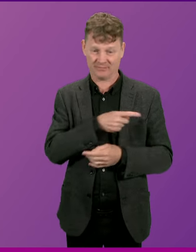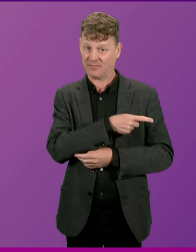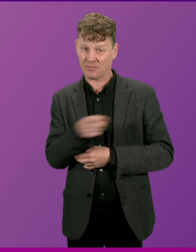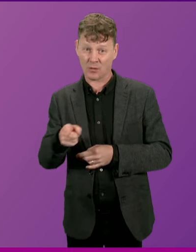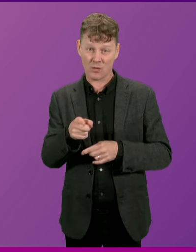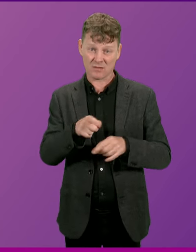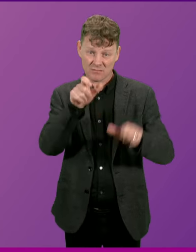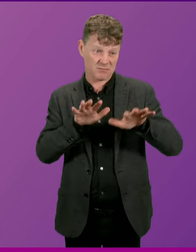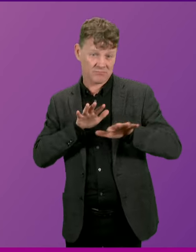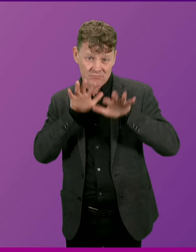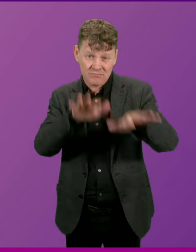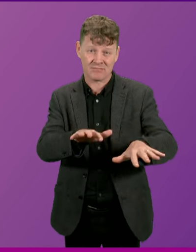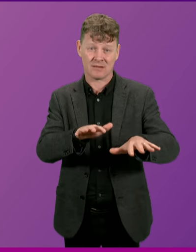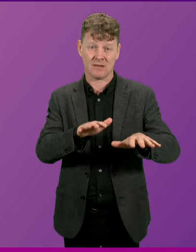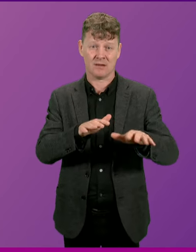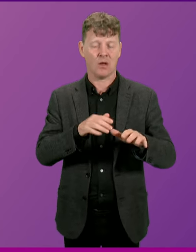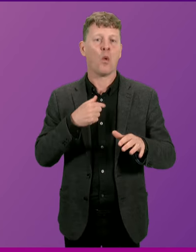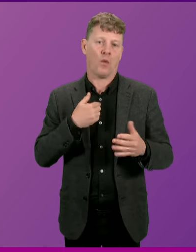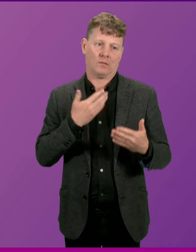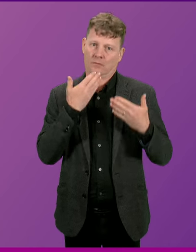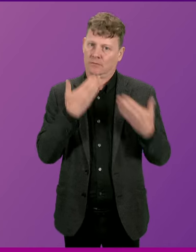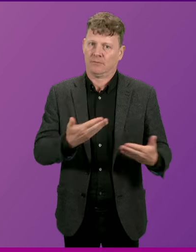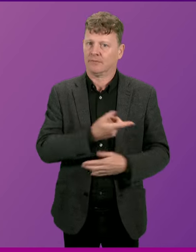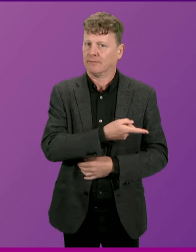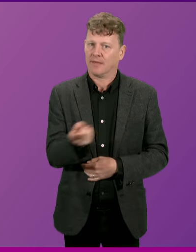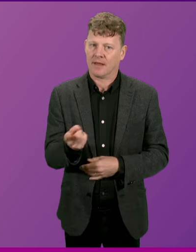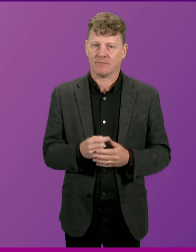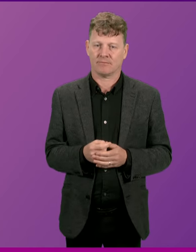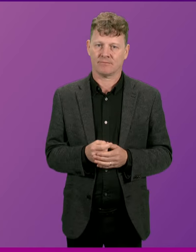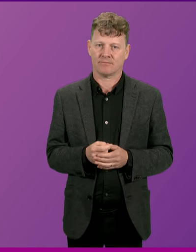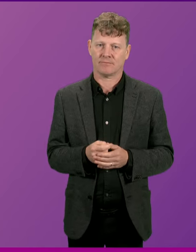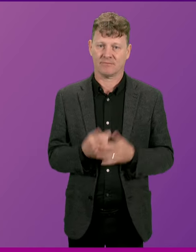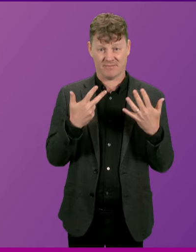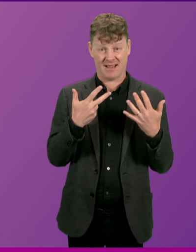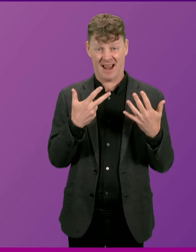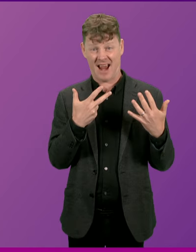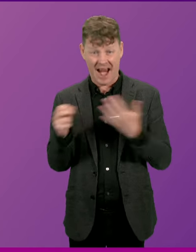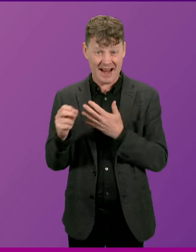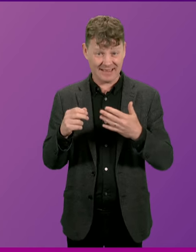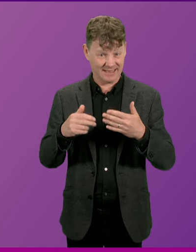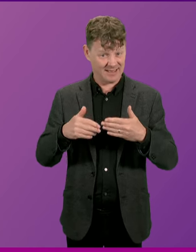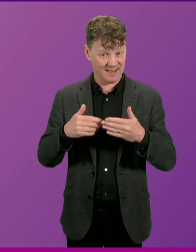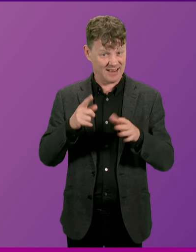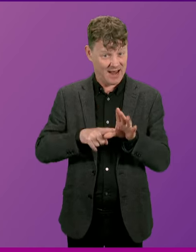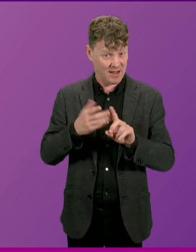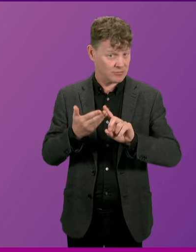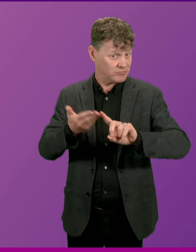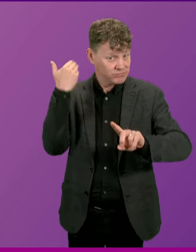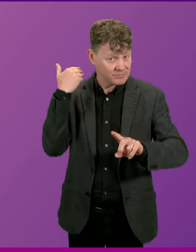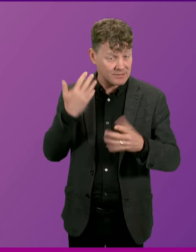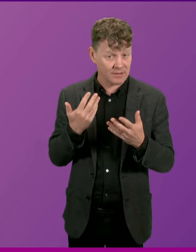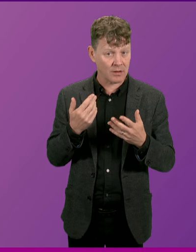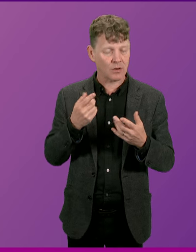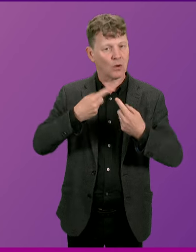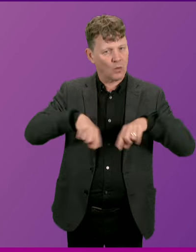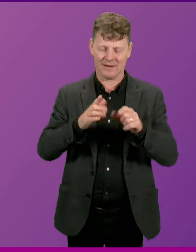debt of gratitude. And as we mark the 80th anniversary of D-Day today, we will never forget those who